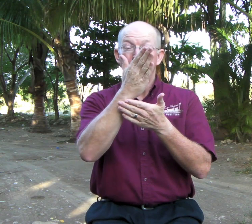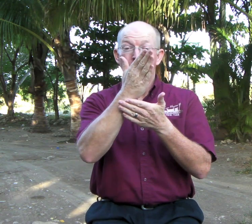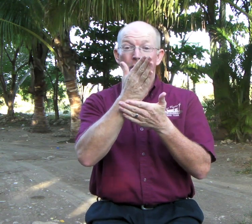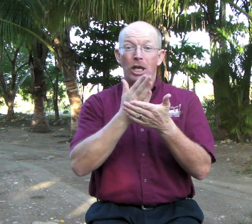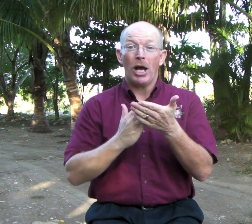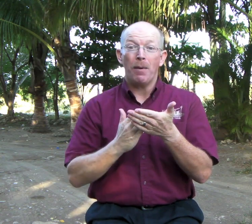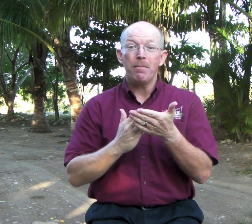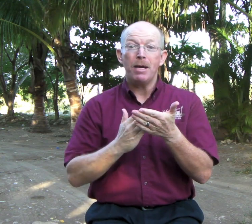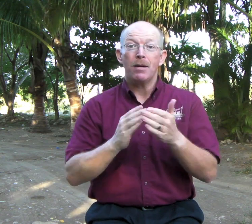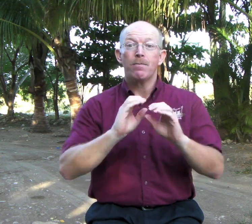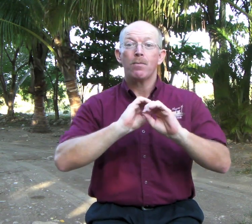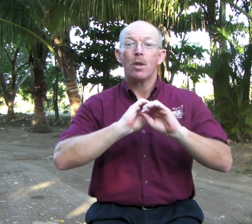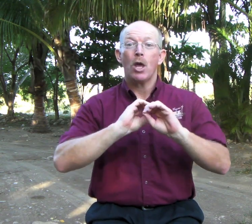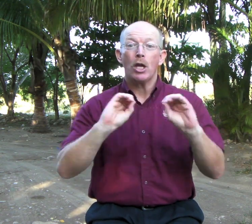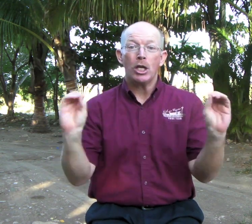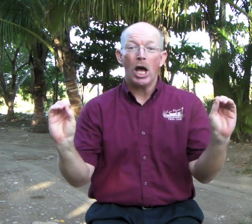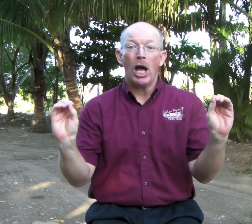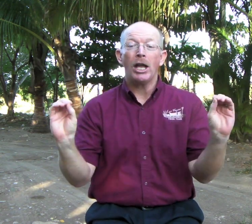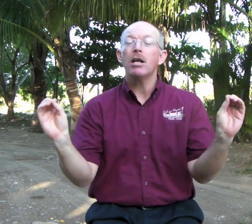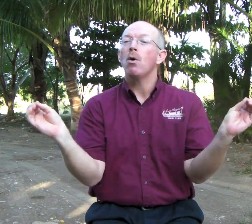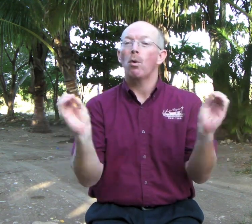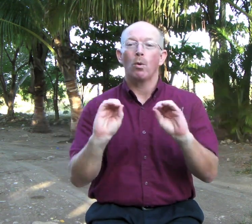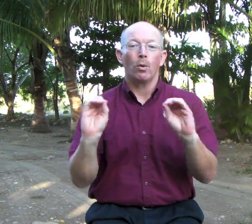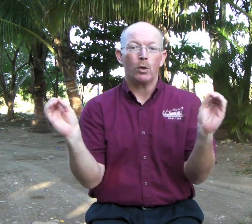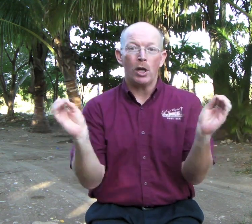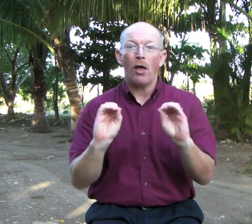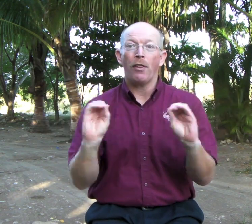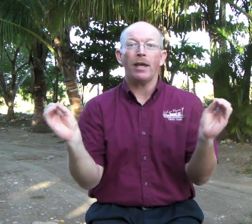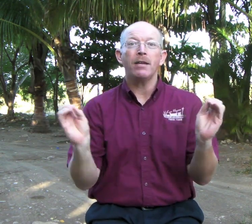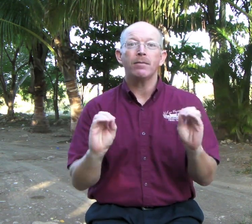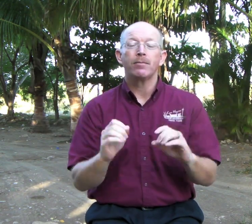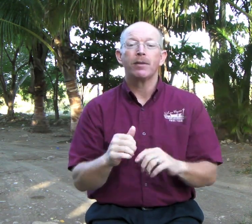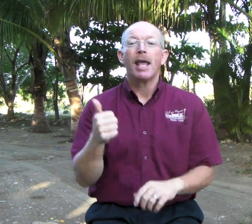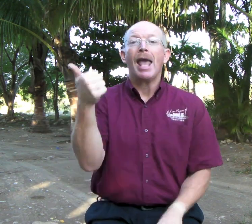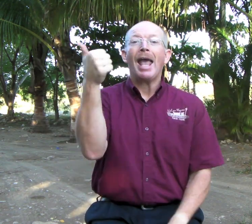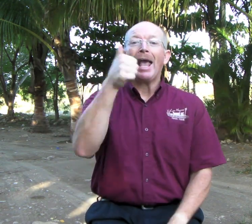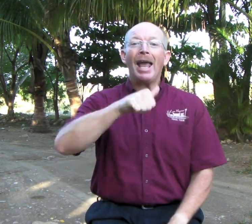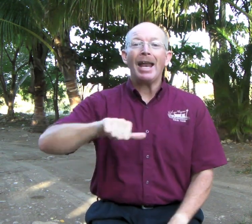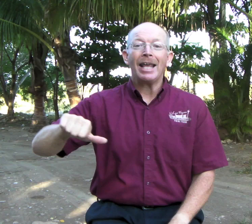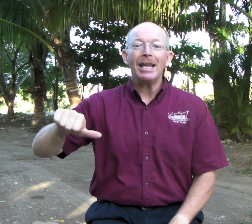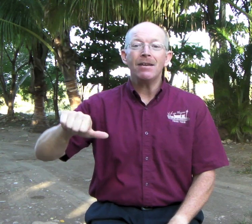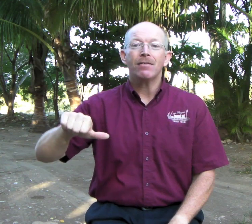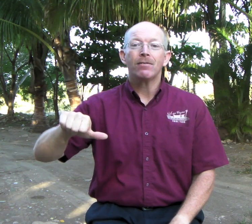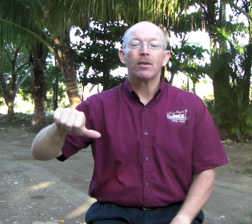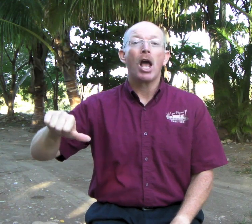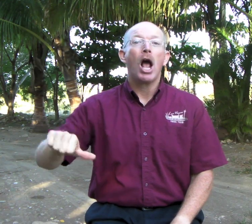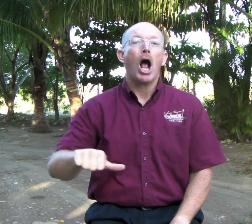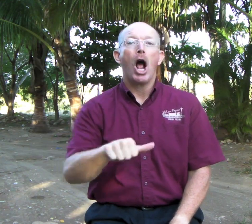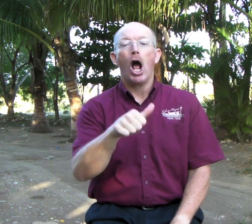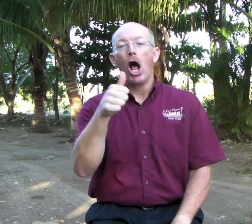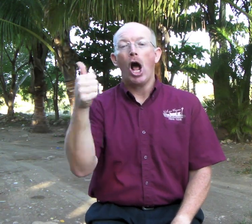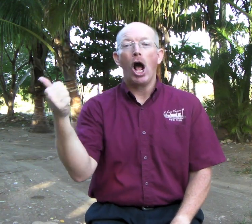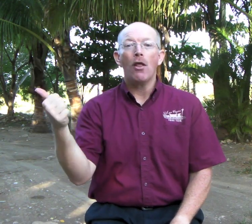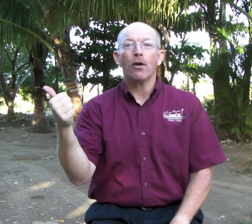Some. None. Nothing. Any. Any. Other.